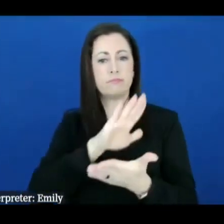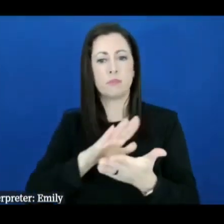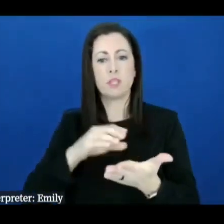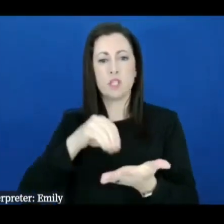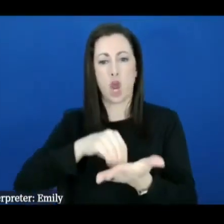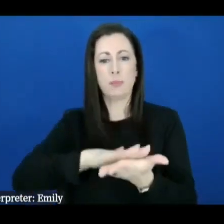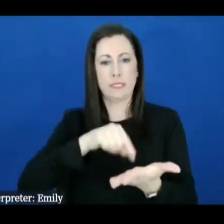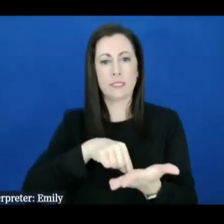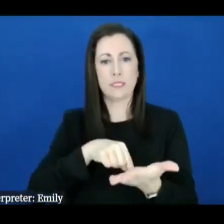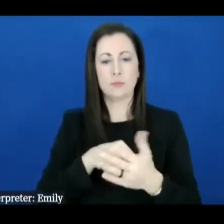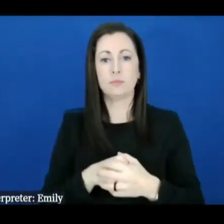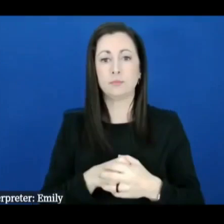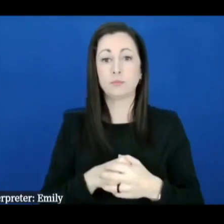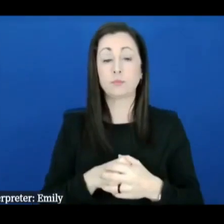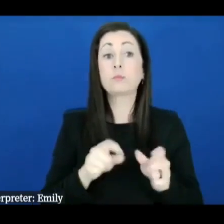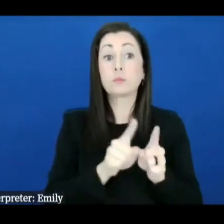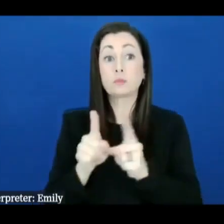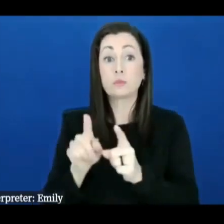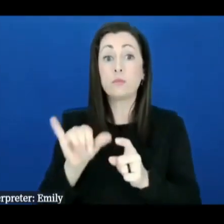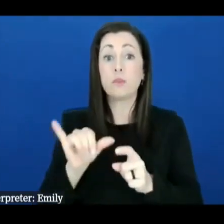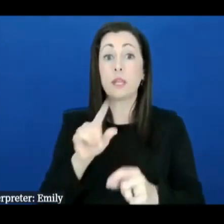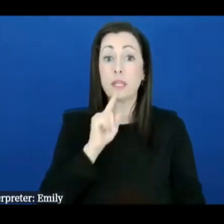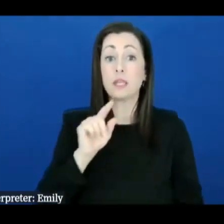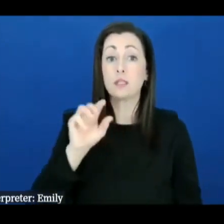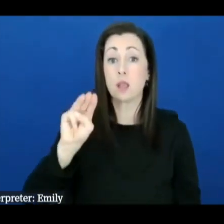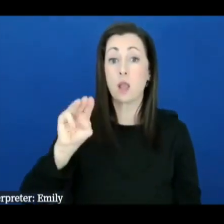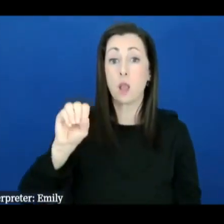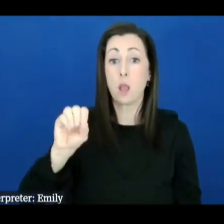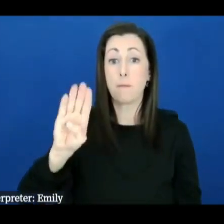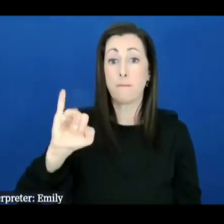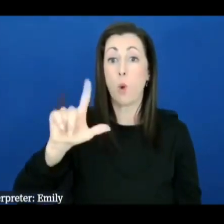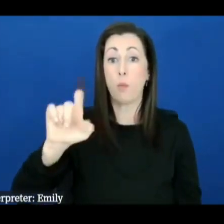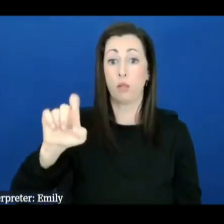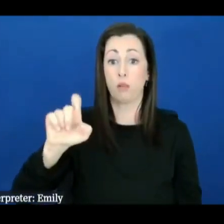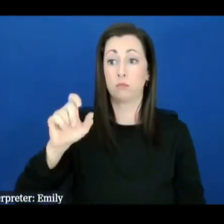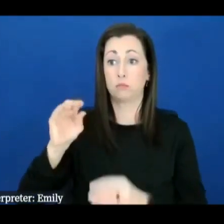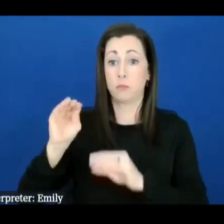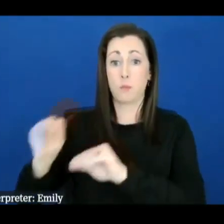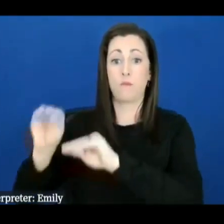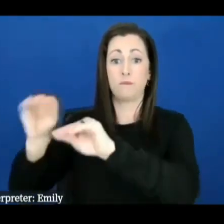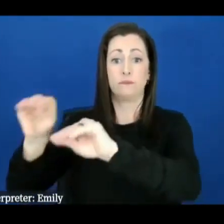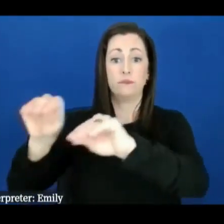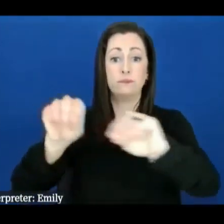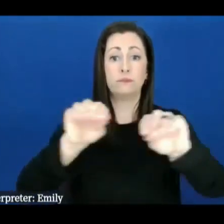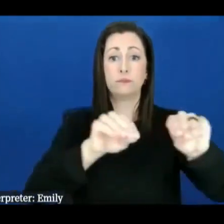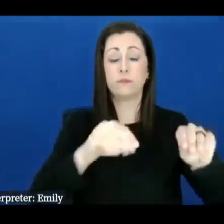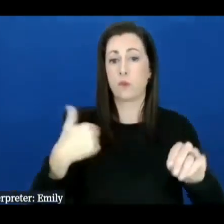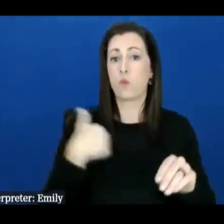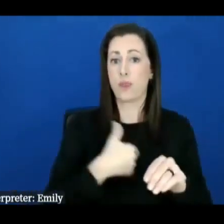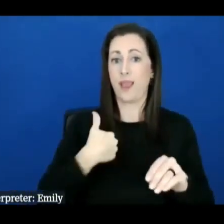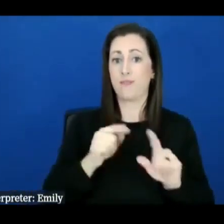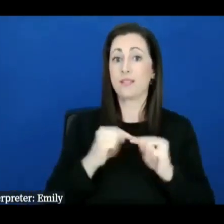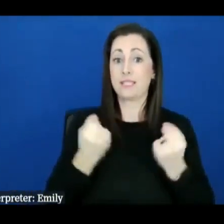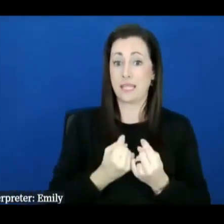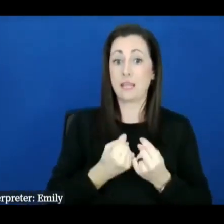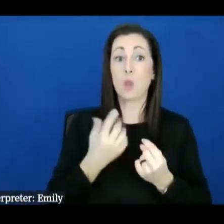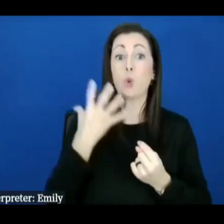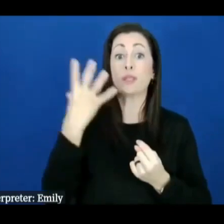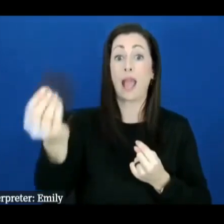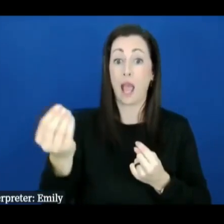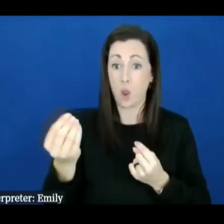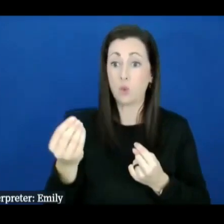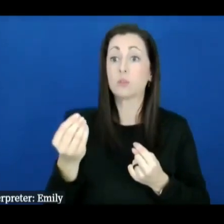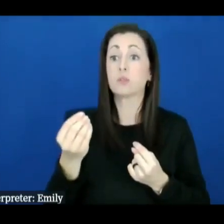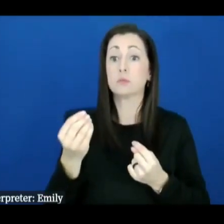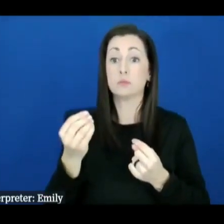that is a a mobile effort so we have a a team that goes out door to door neighborhood to neighborhood